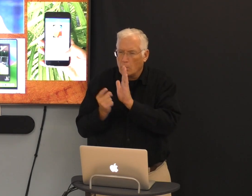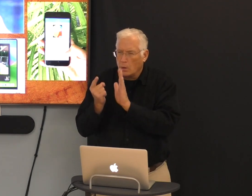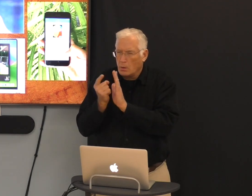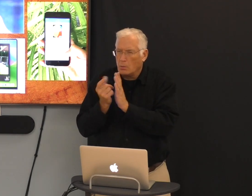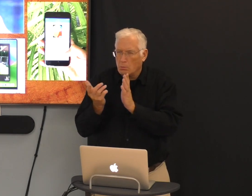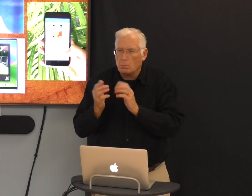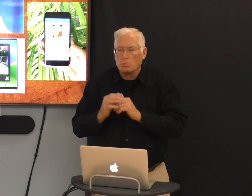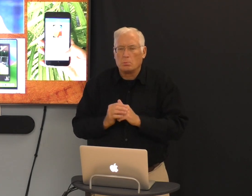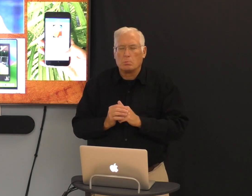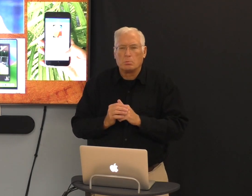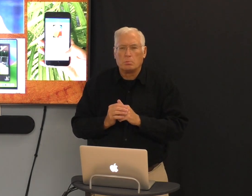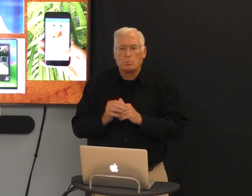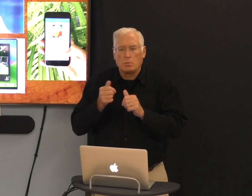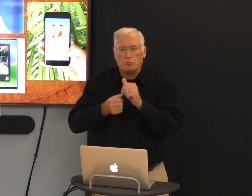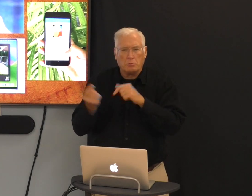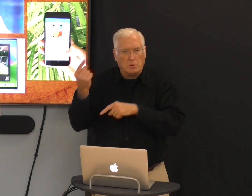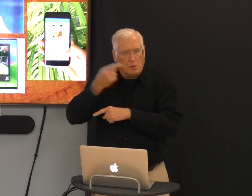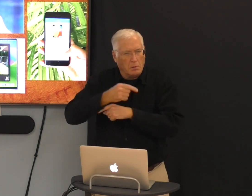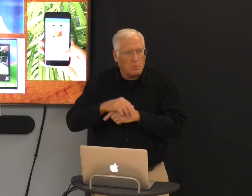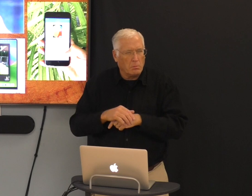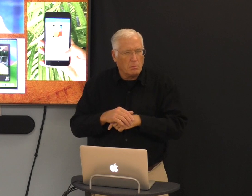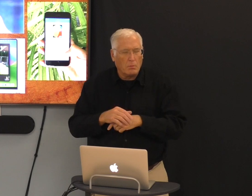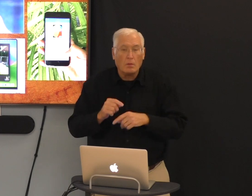minutes, an hour, every day?